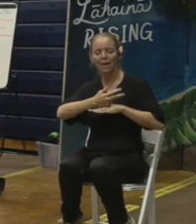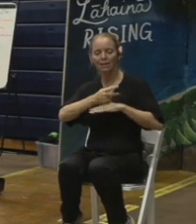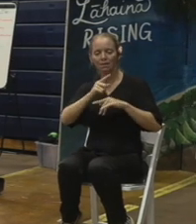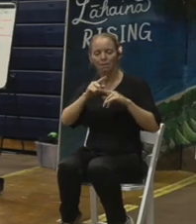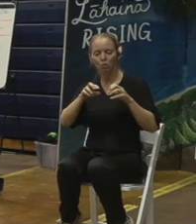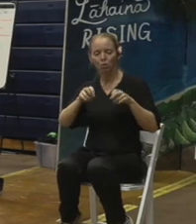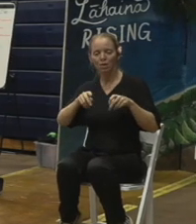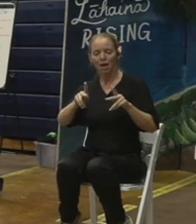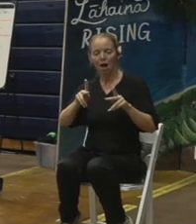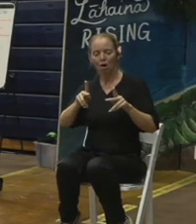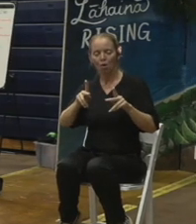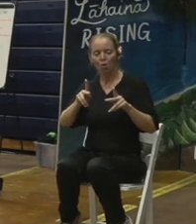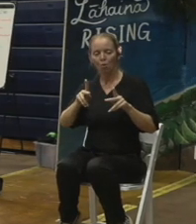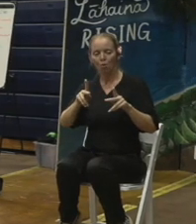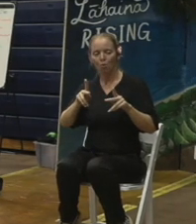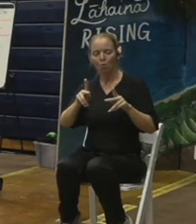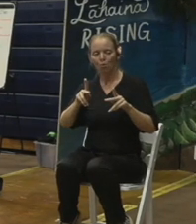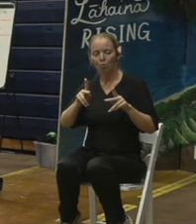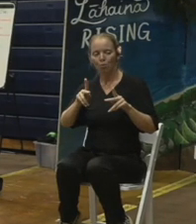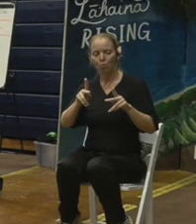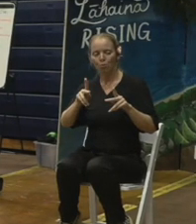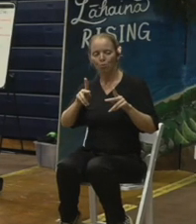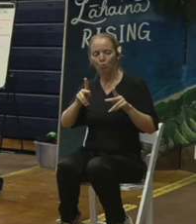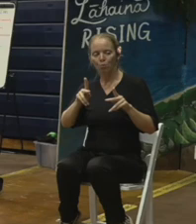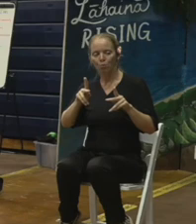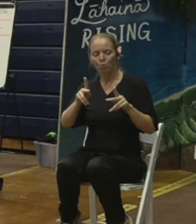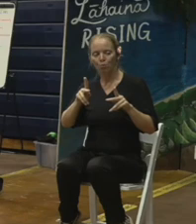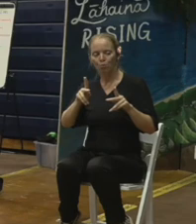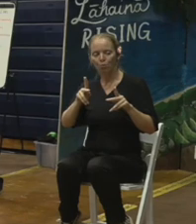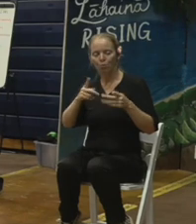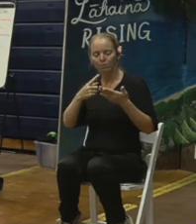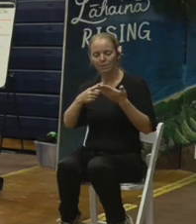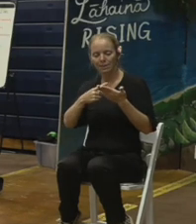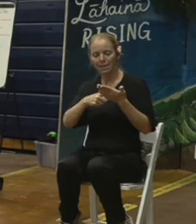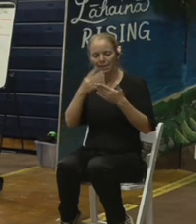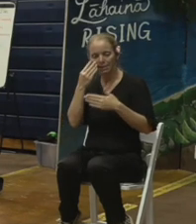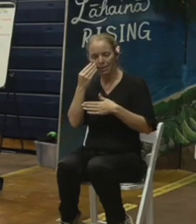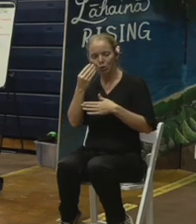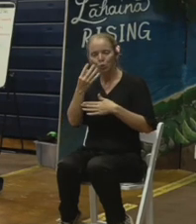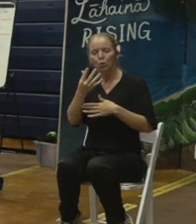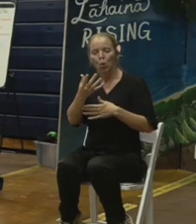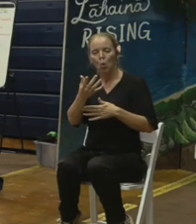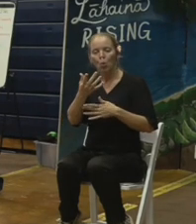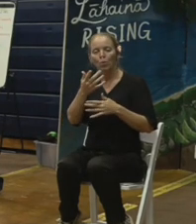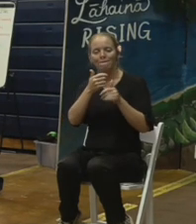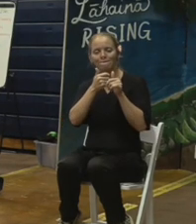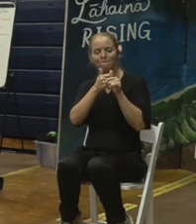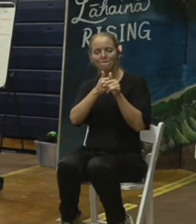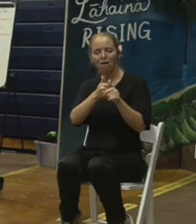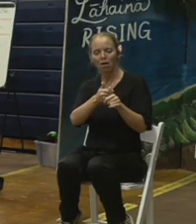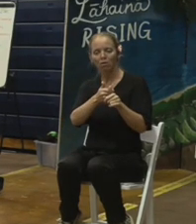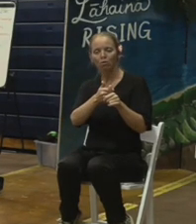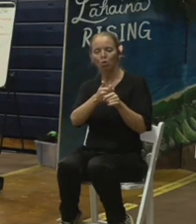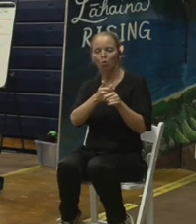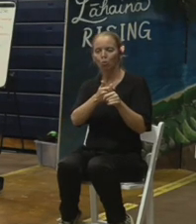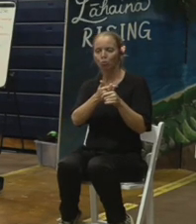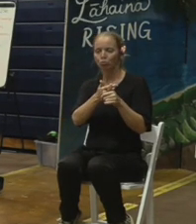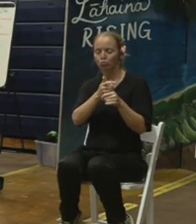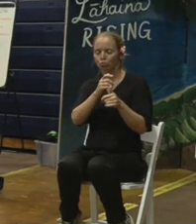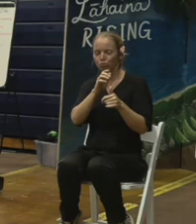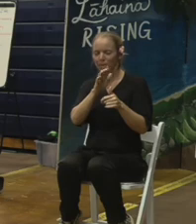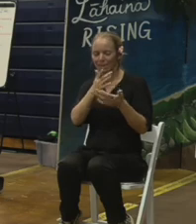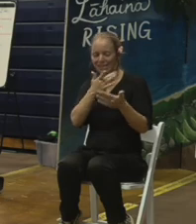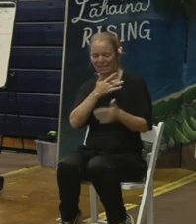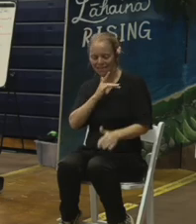to discuss with you, to ensure that we are communicating with you what potential sensitive things